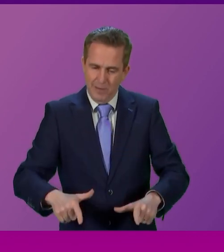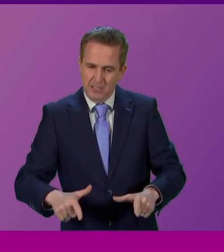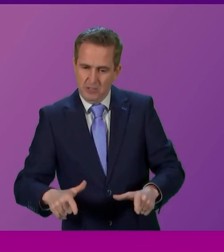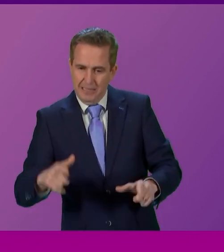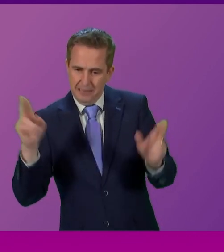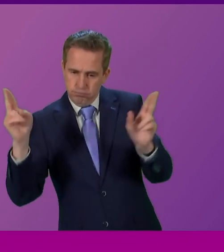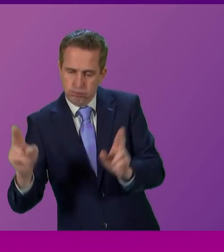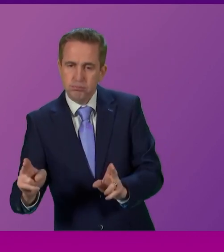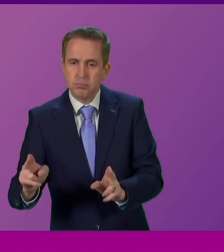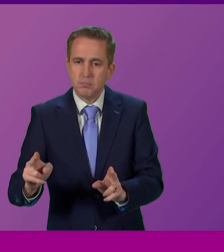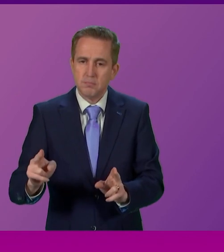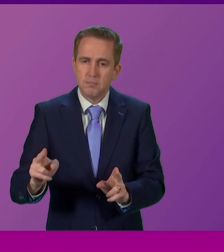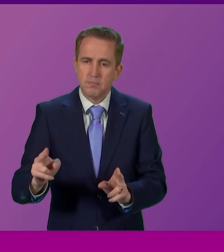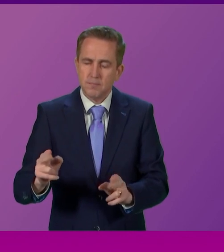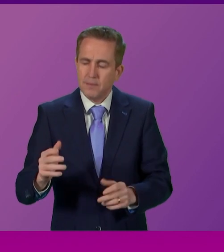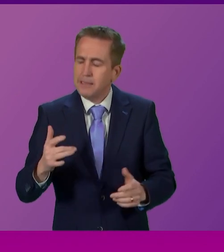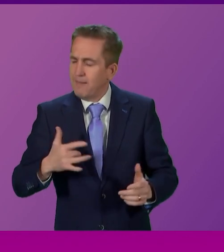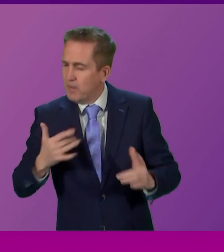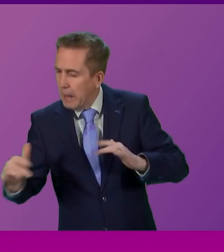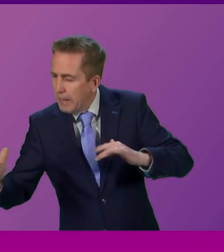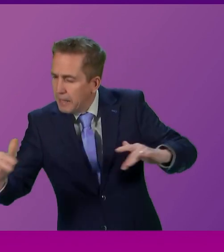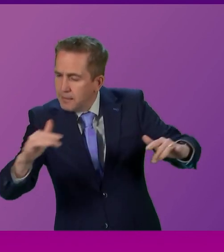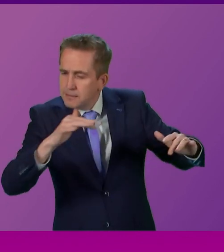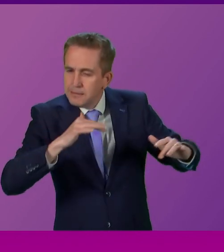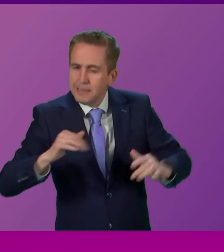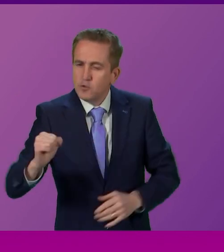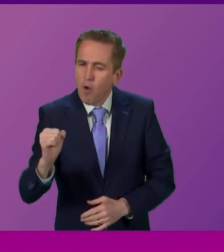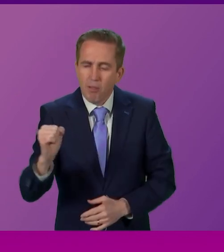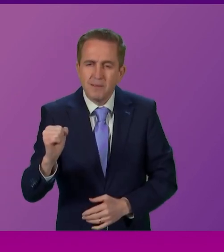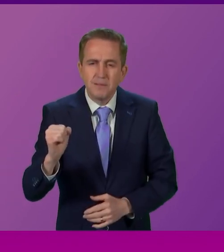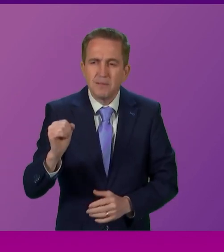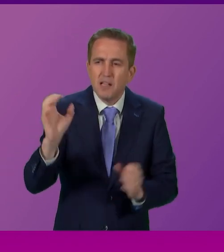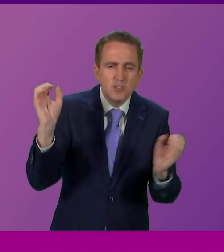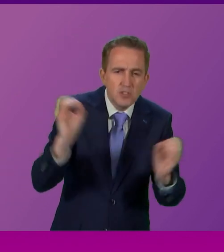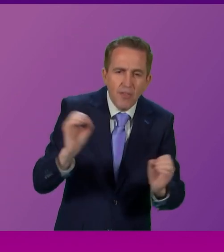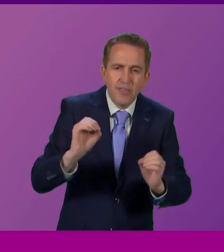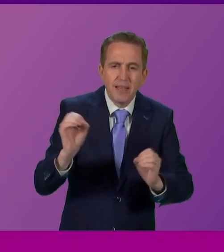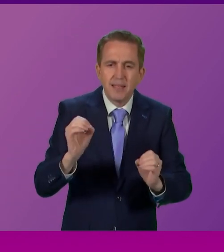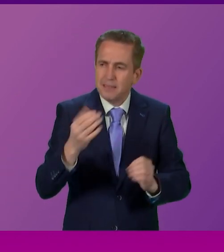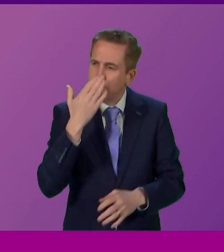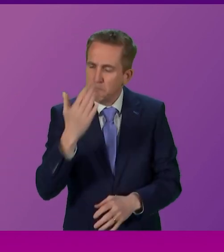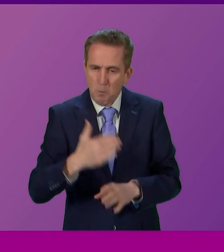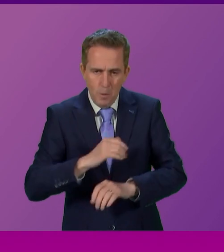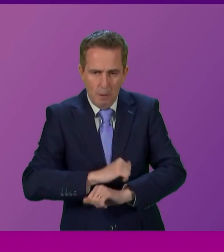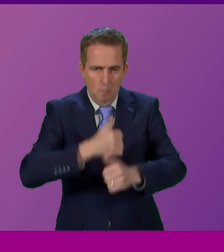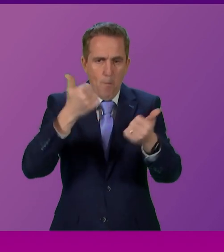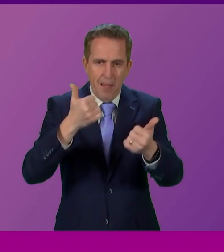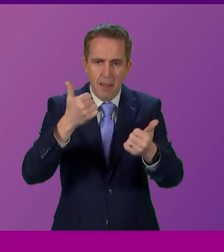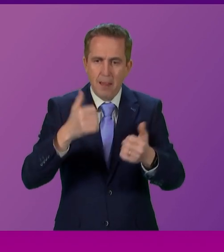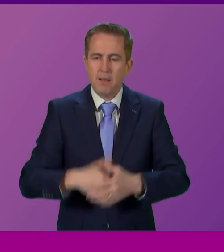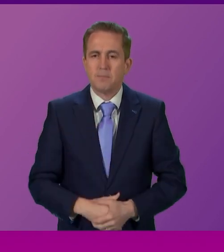I will in one second. An overwhelming feeling everywhere you go that nothing, nothing is working as it should.